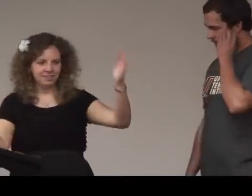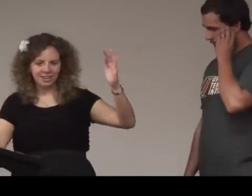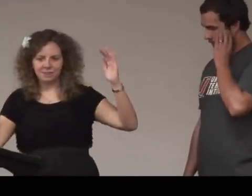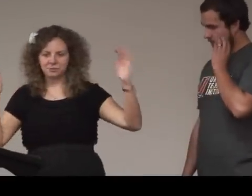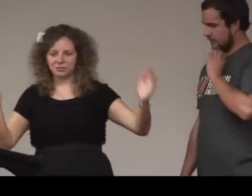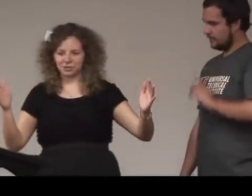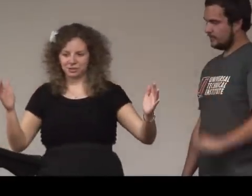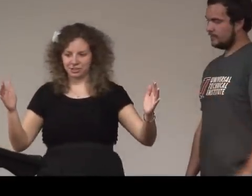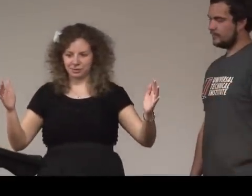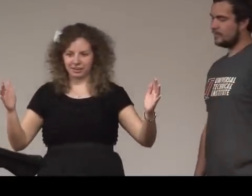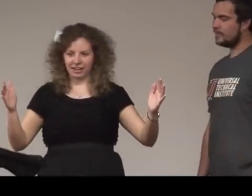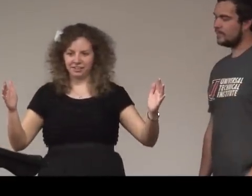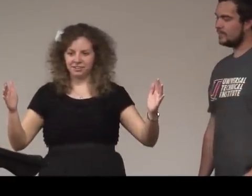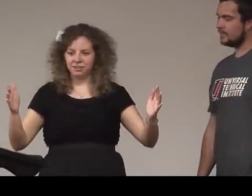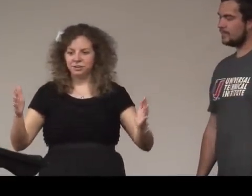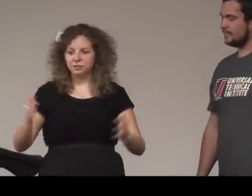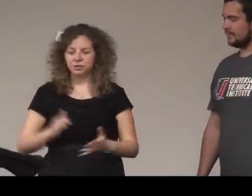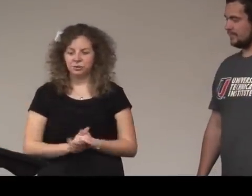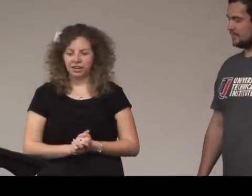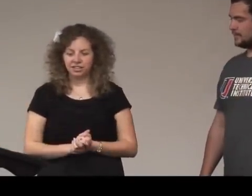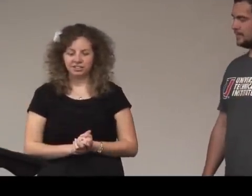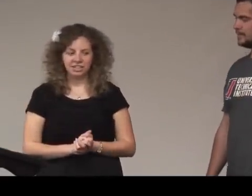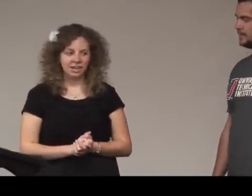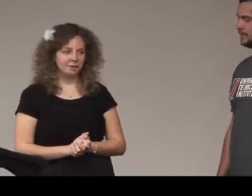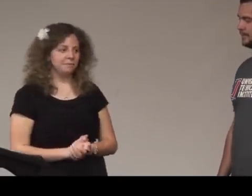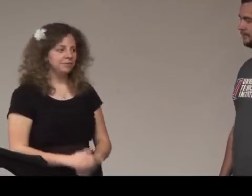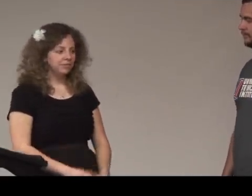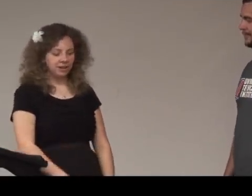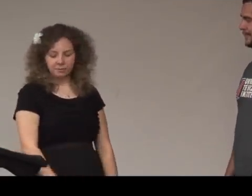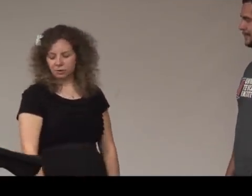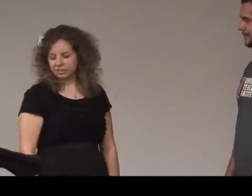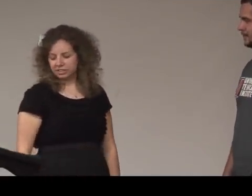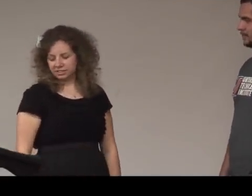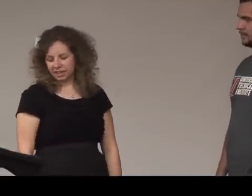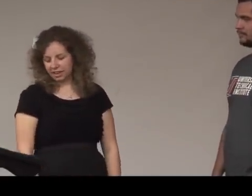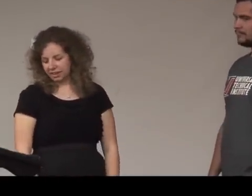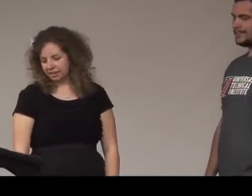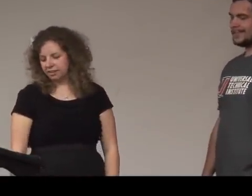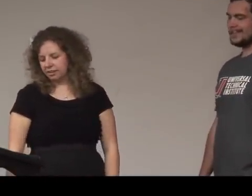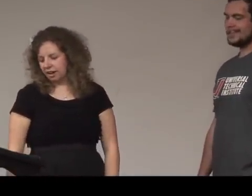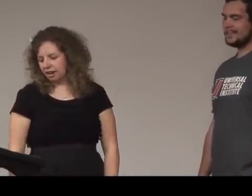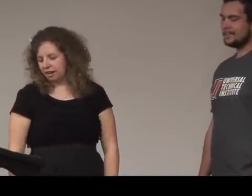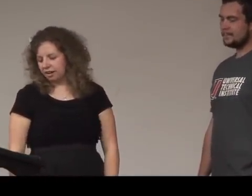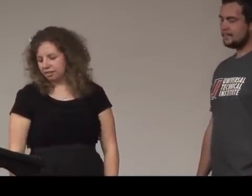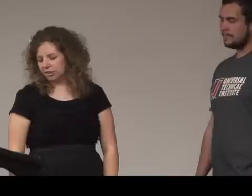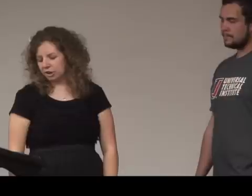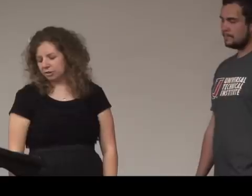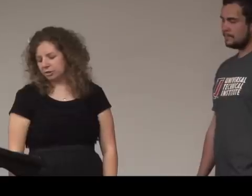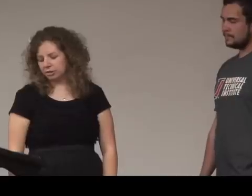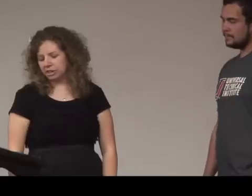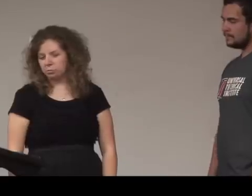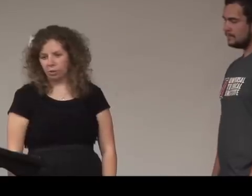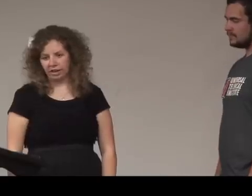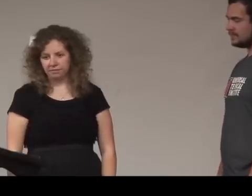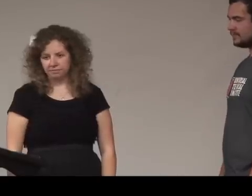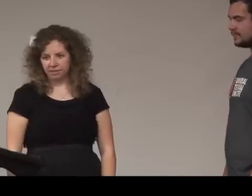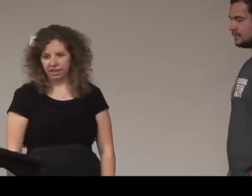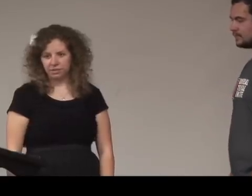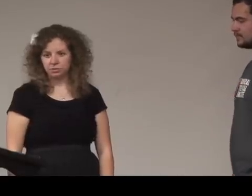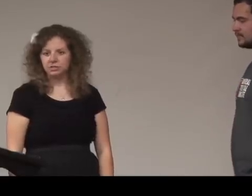I'm going to turn this way okay so when I talk to him then I'm going to say hello your name what okay so